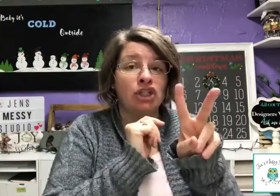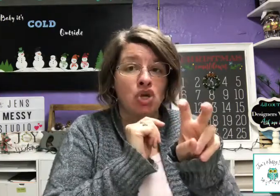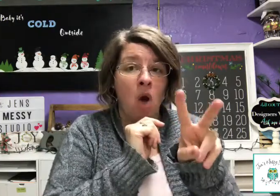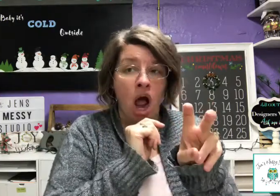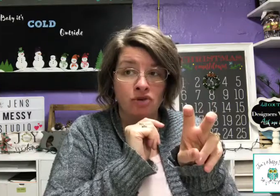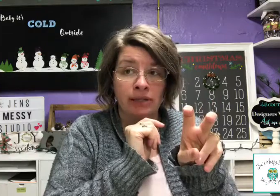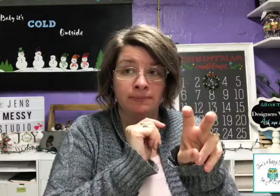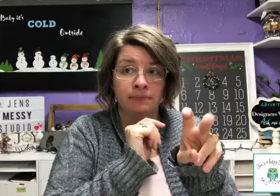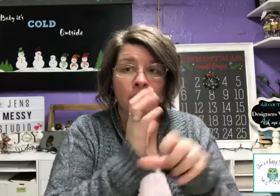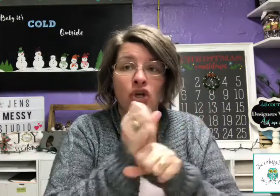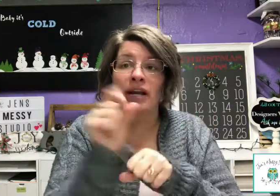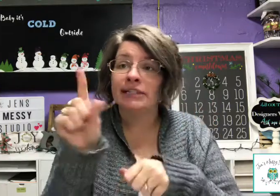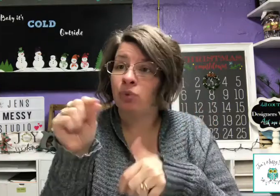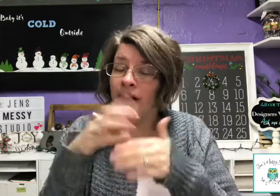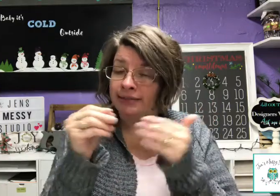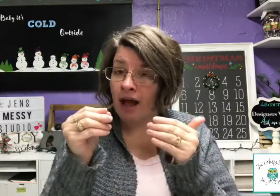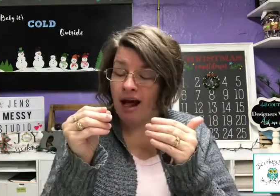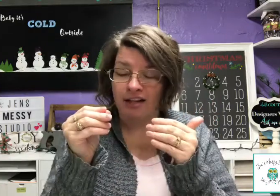.200, you can try the dial.